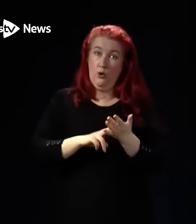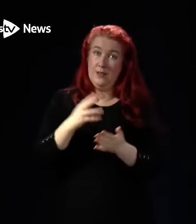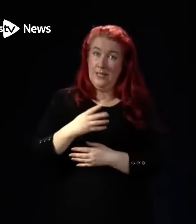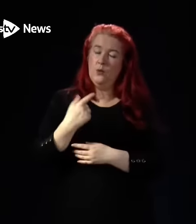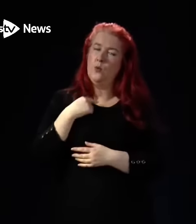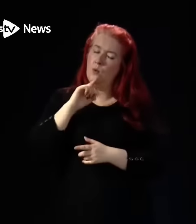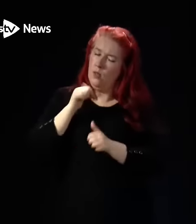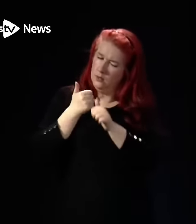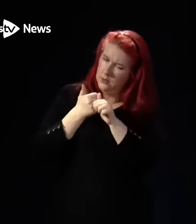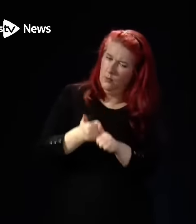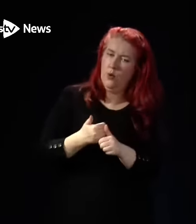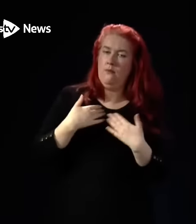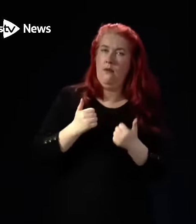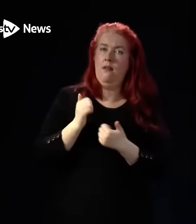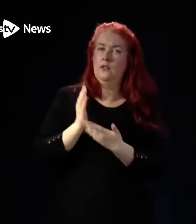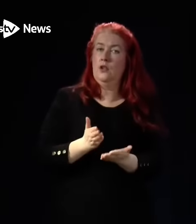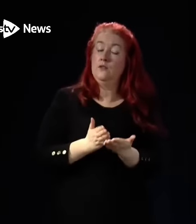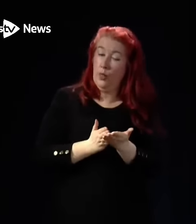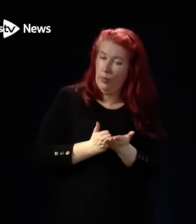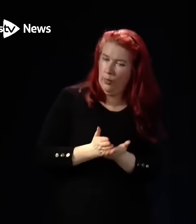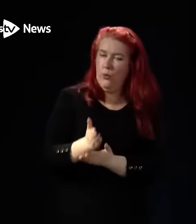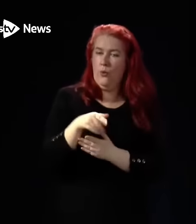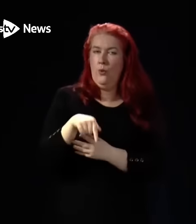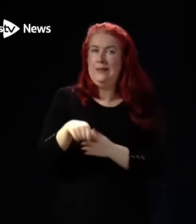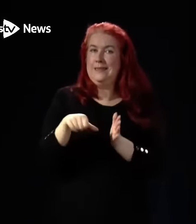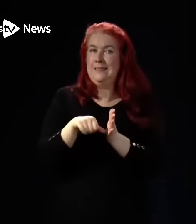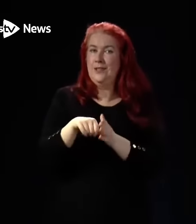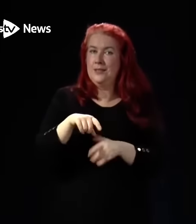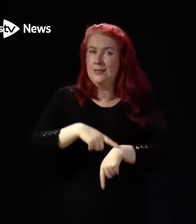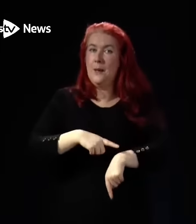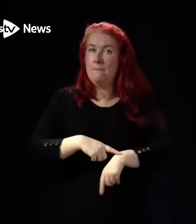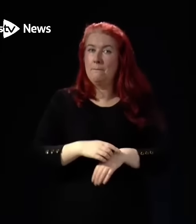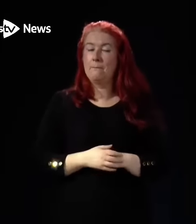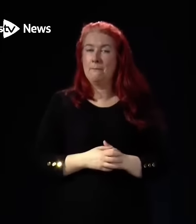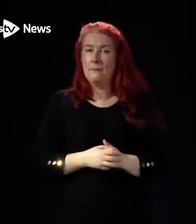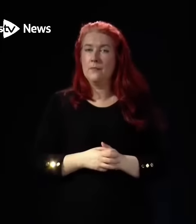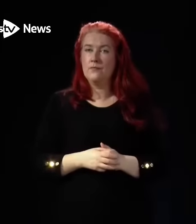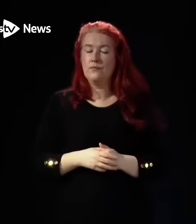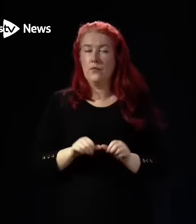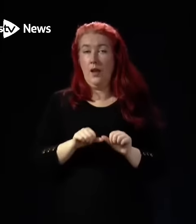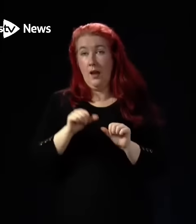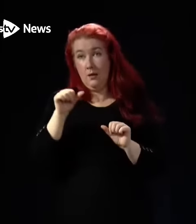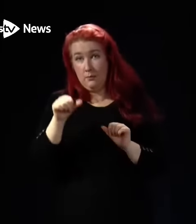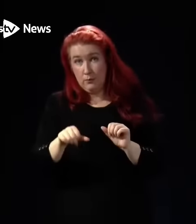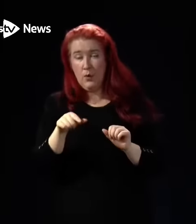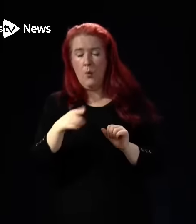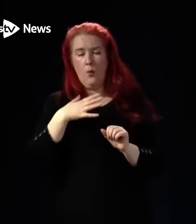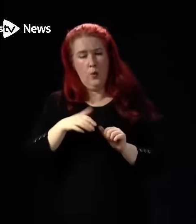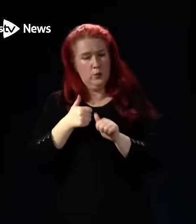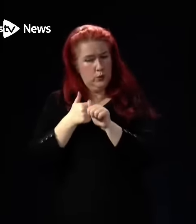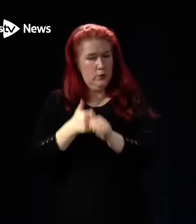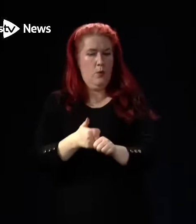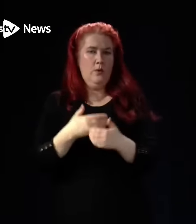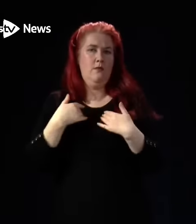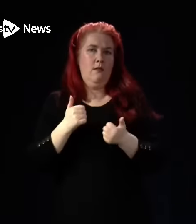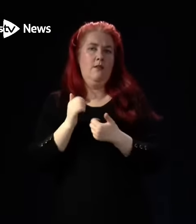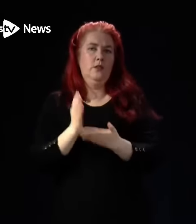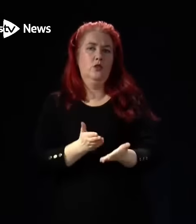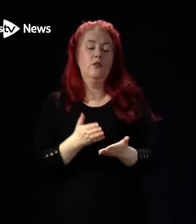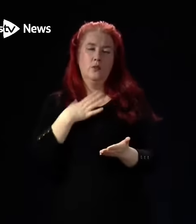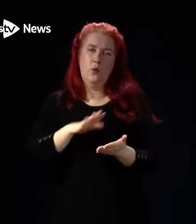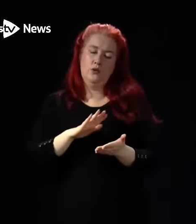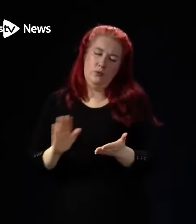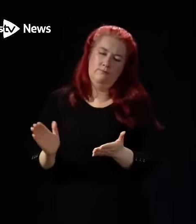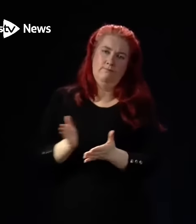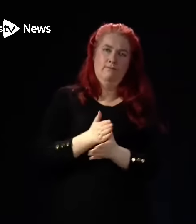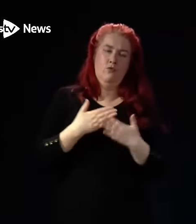the health service through these difficult times. And beyond that, the health service to recover